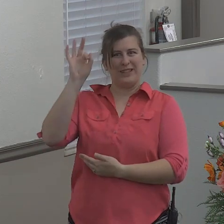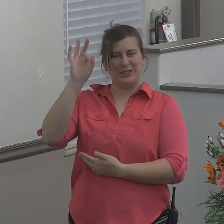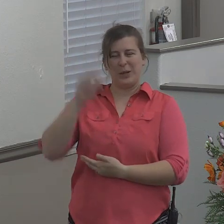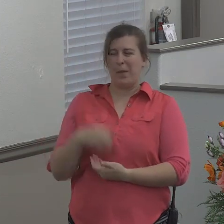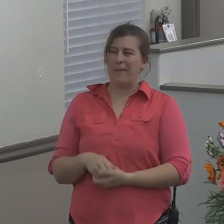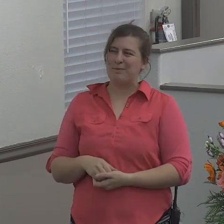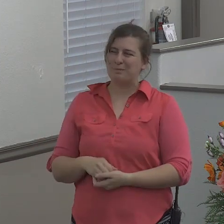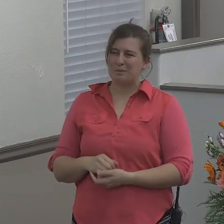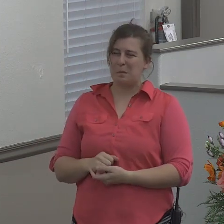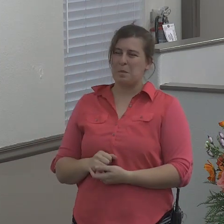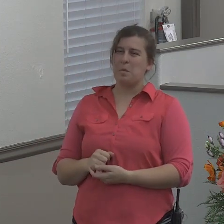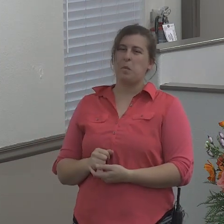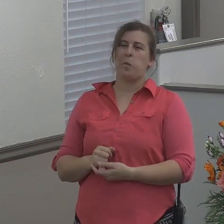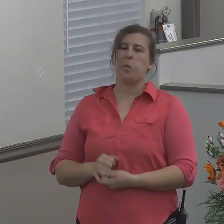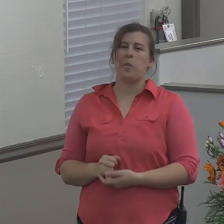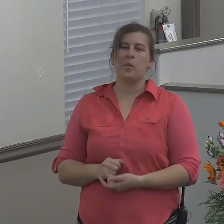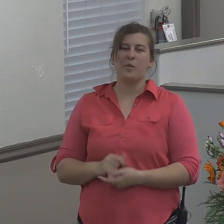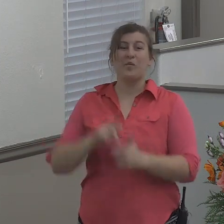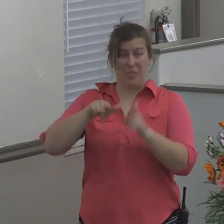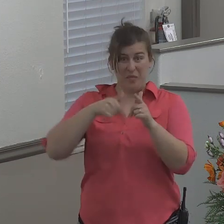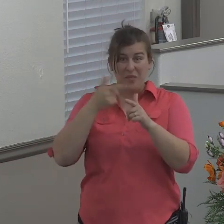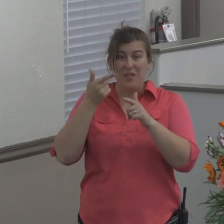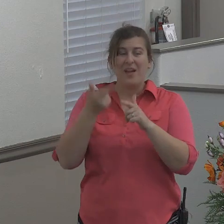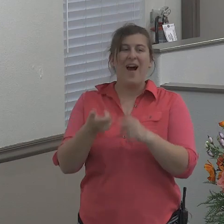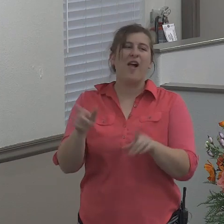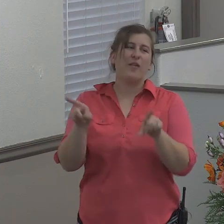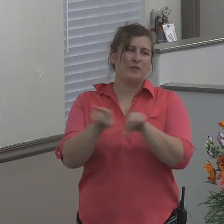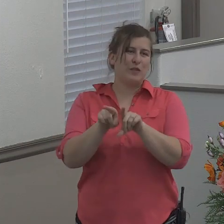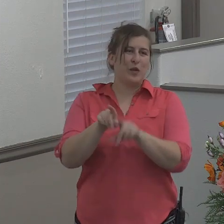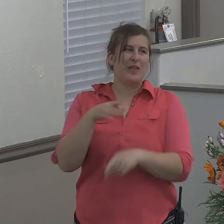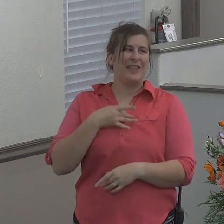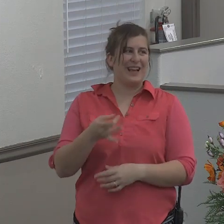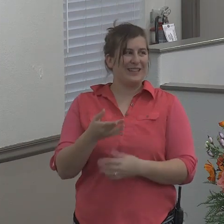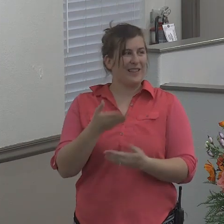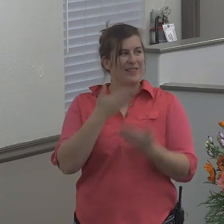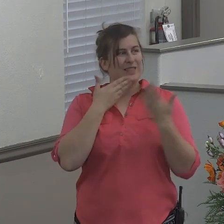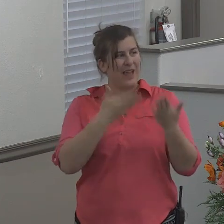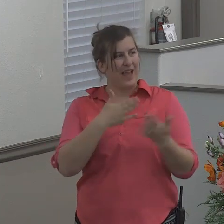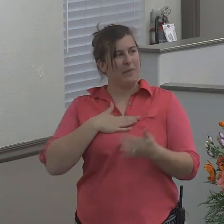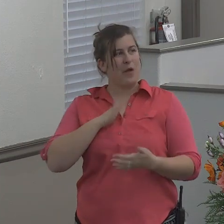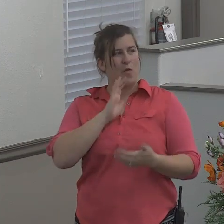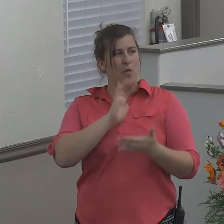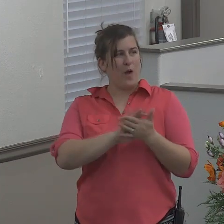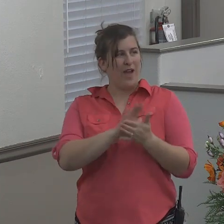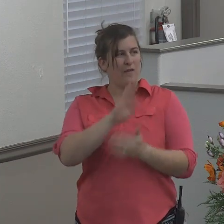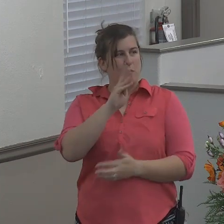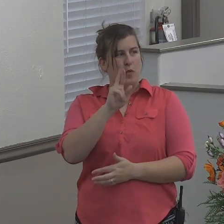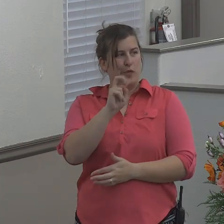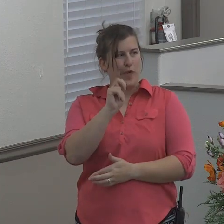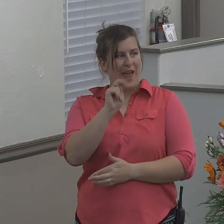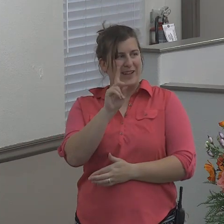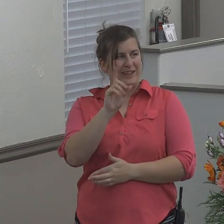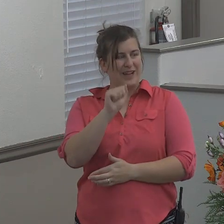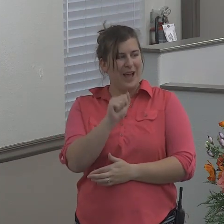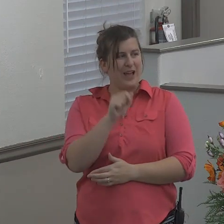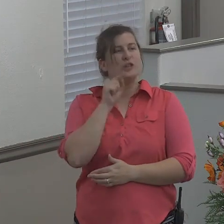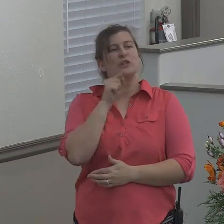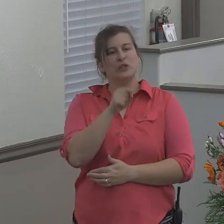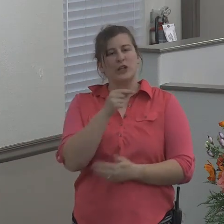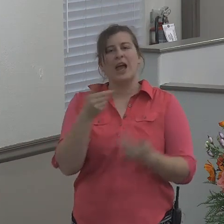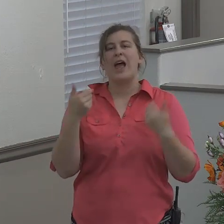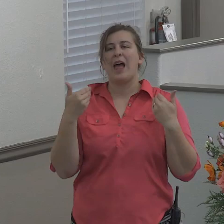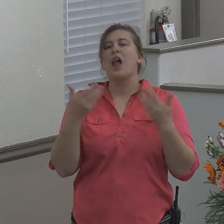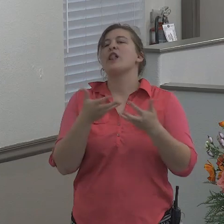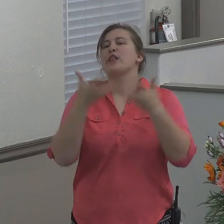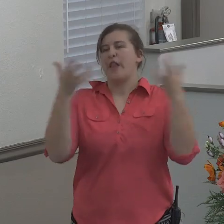So, and then I would like to thank my wife, Brenda, before I get started. She was, you know, a lot of help